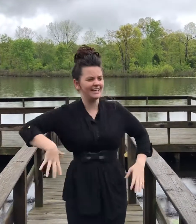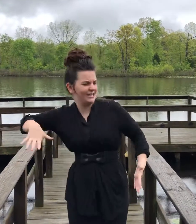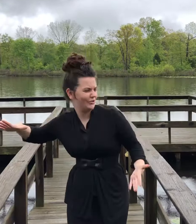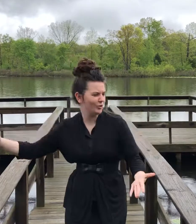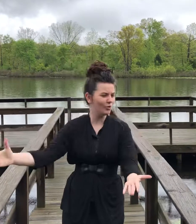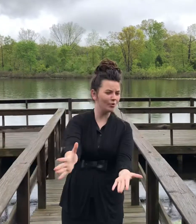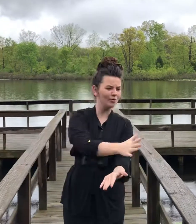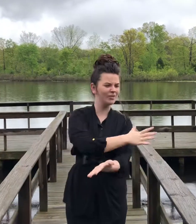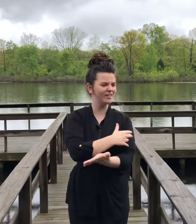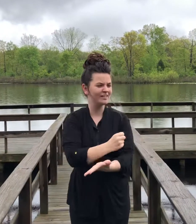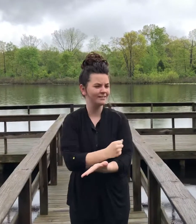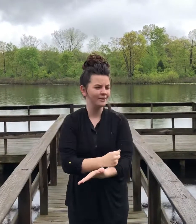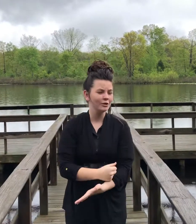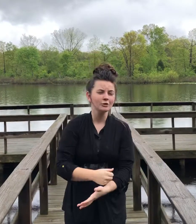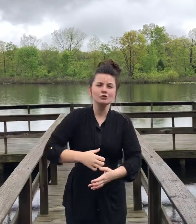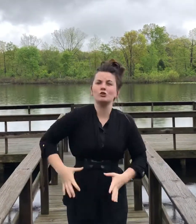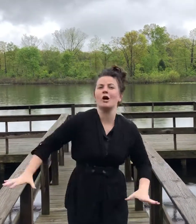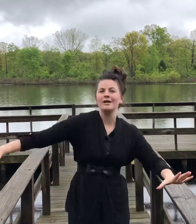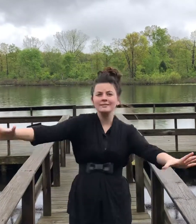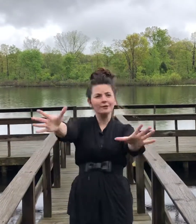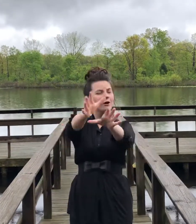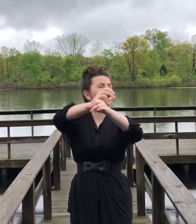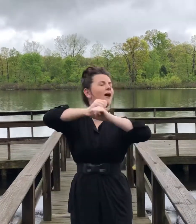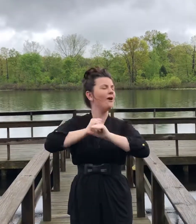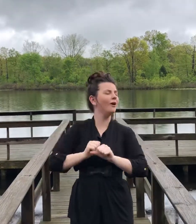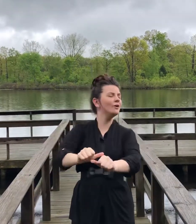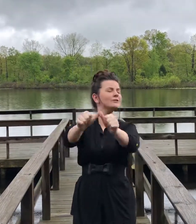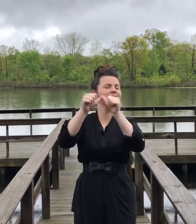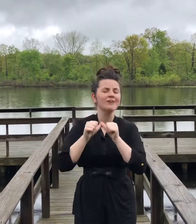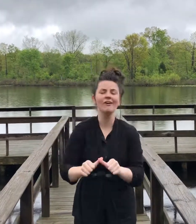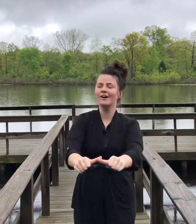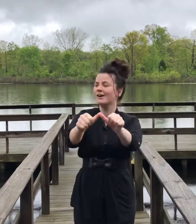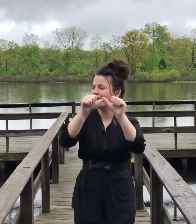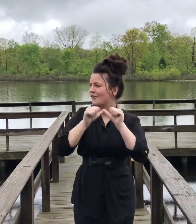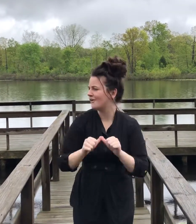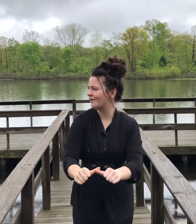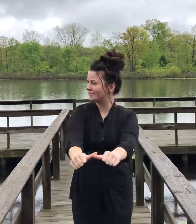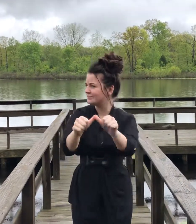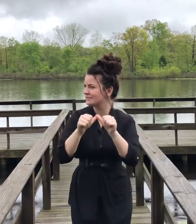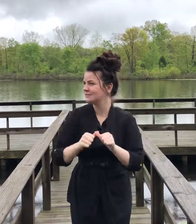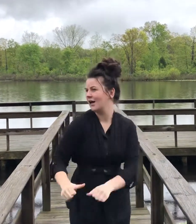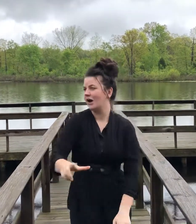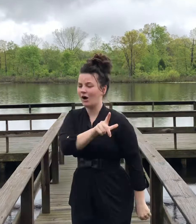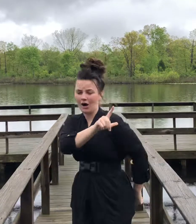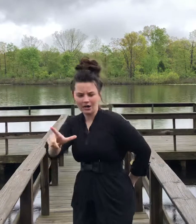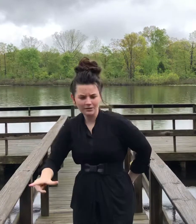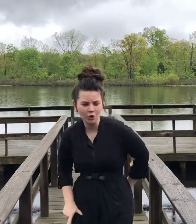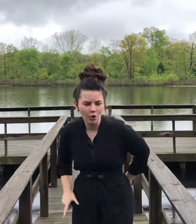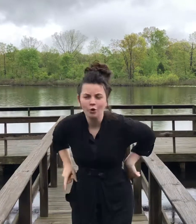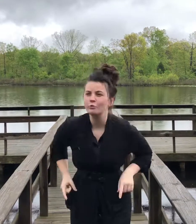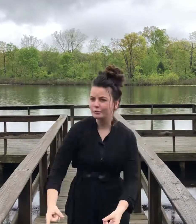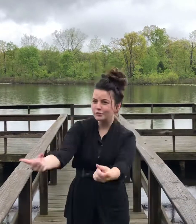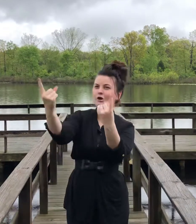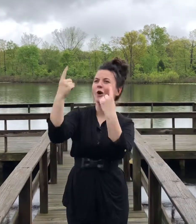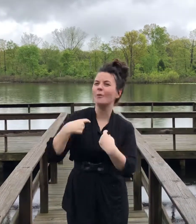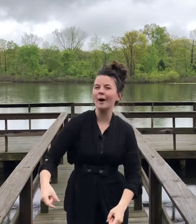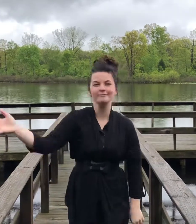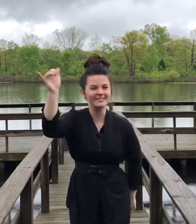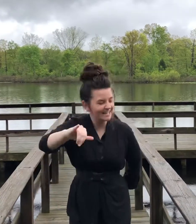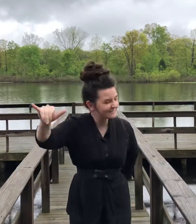I'm the same Just run on Oh, no, no, no Our Lord will show up Yes,